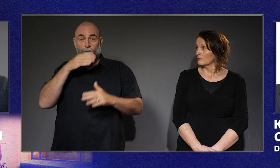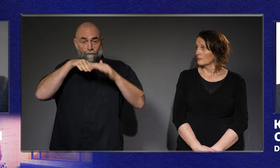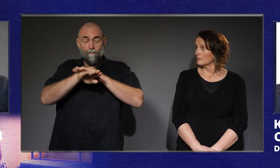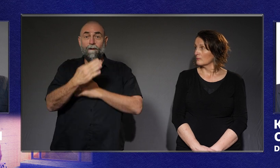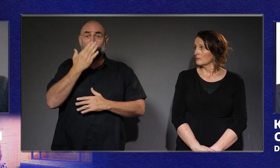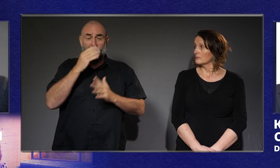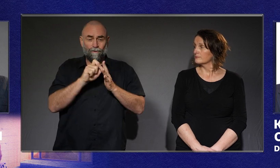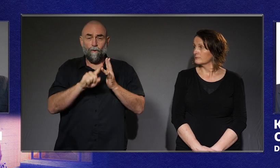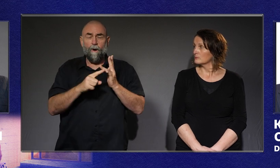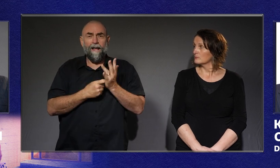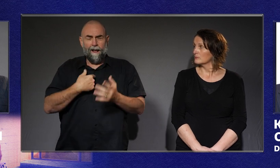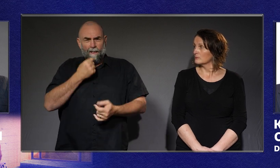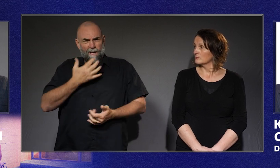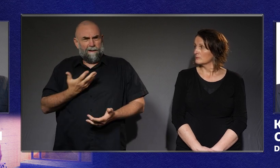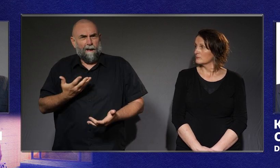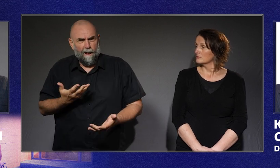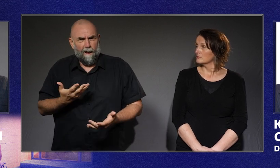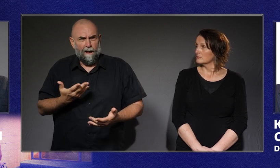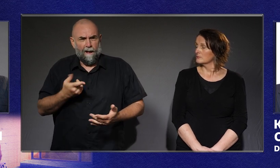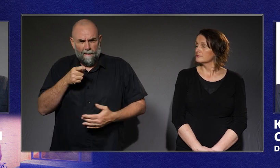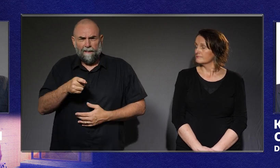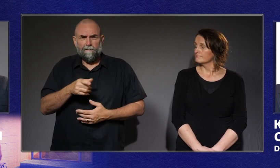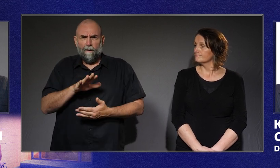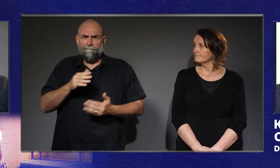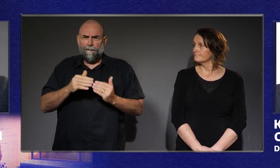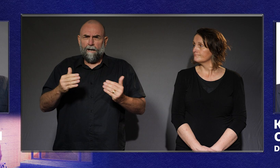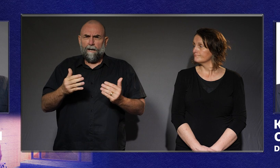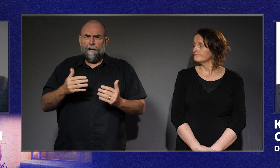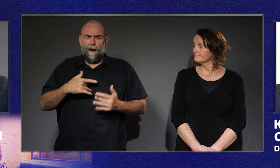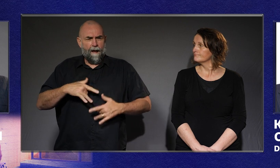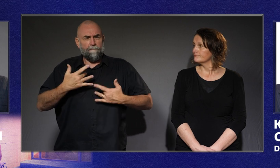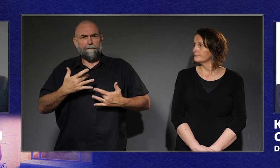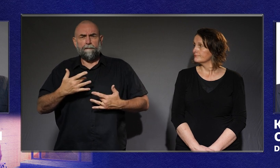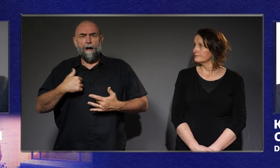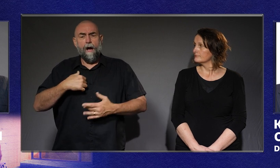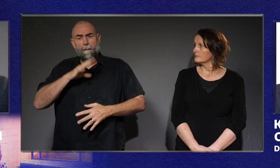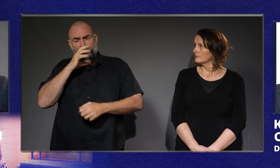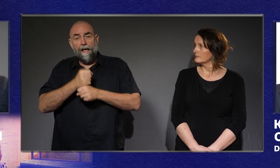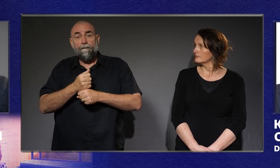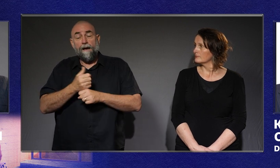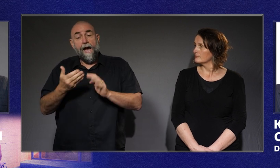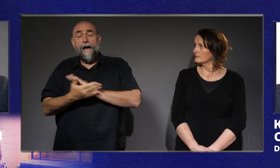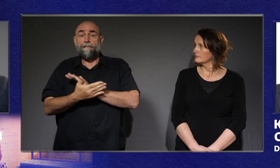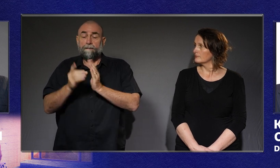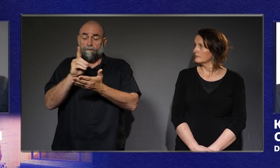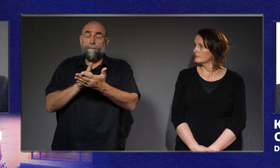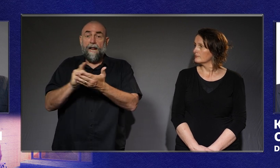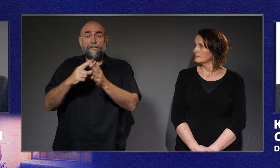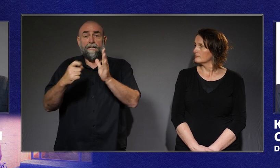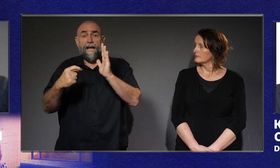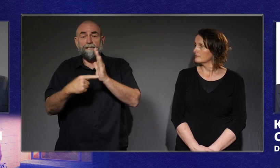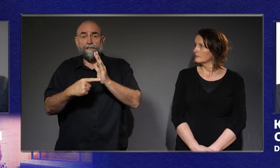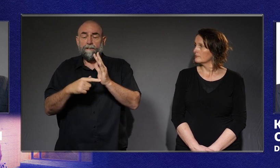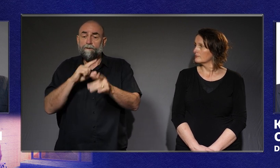so that was a sticking point. But I believed in the Anti-Discrimination Act and the indirect